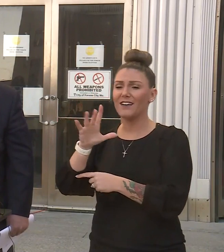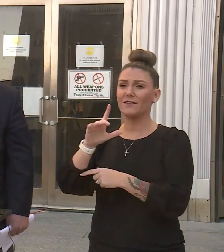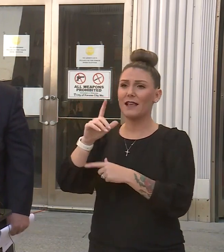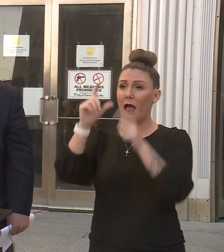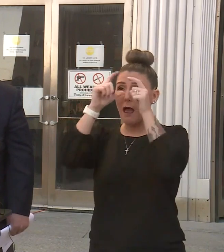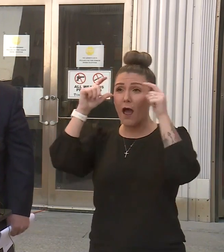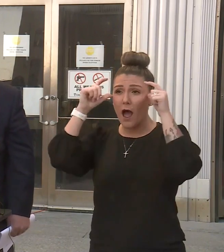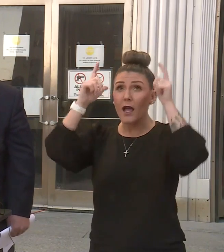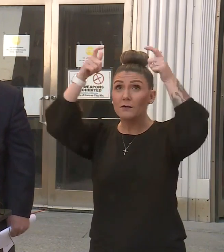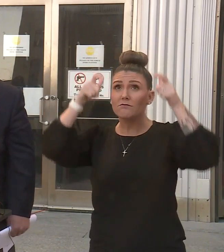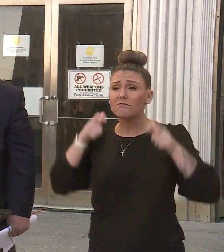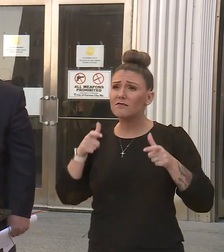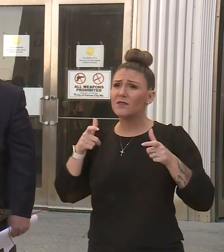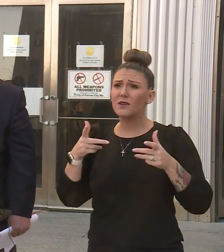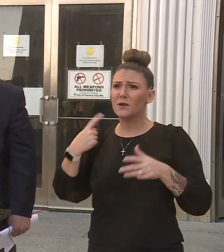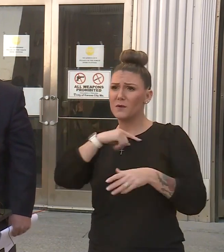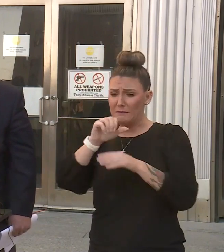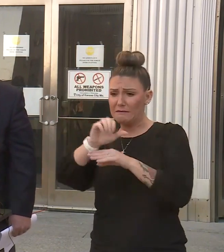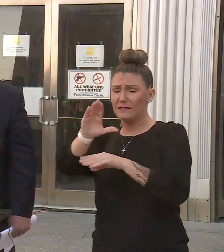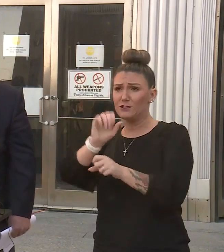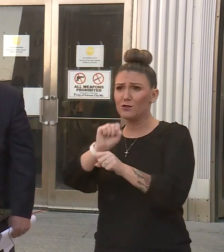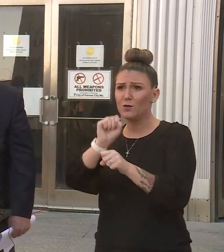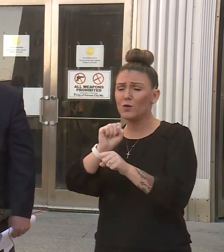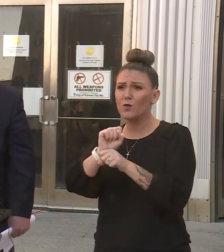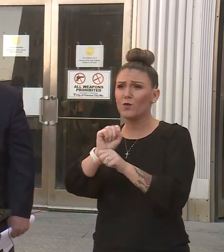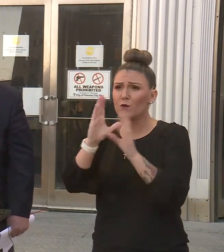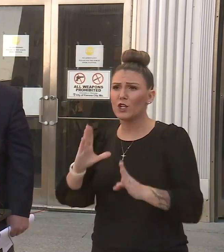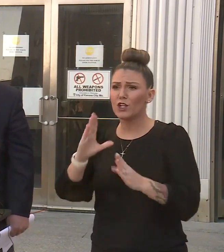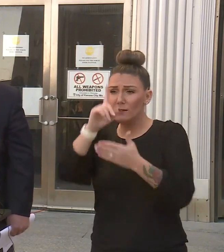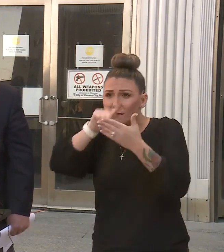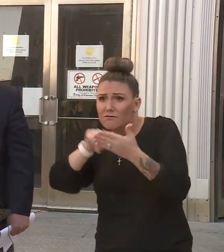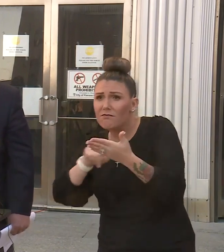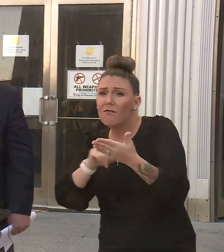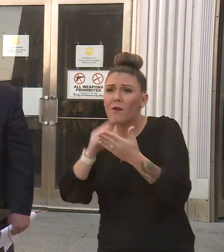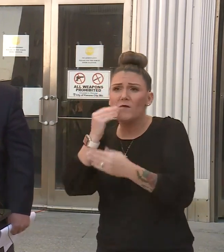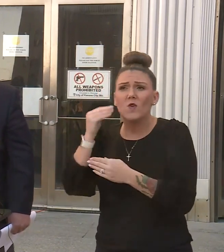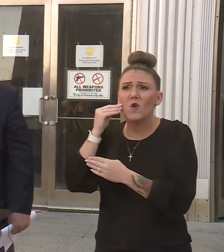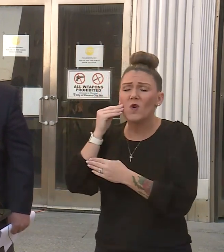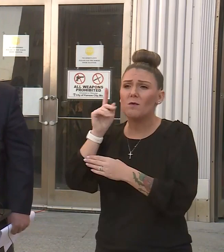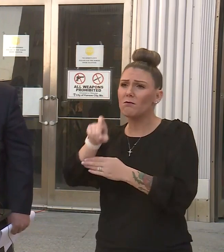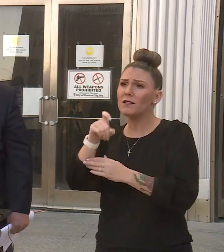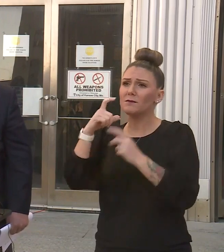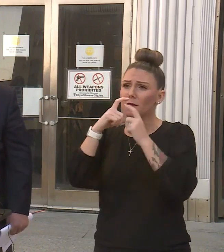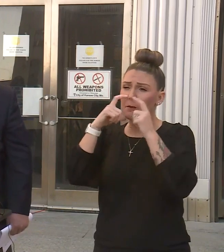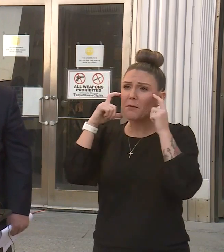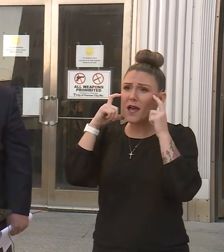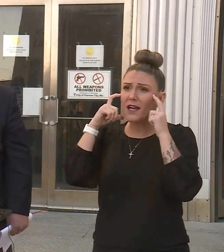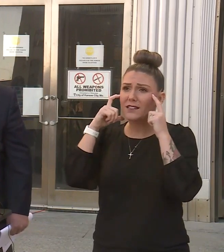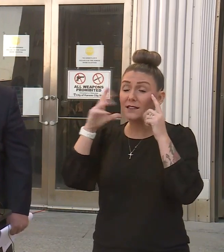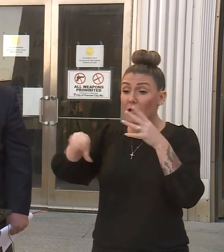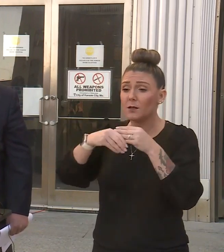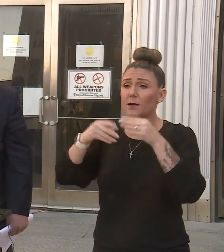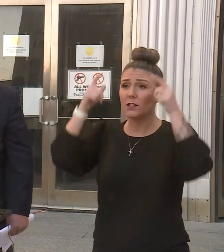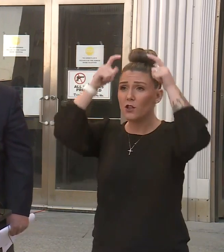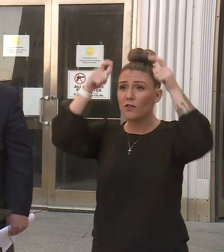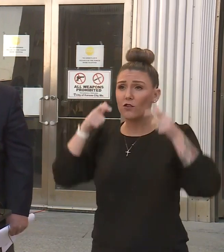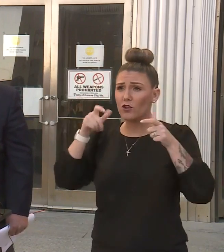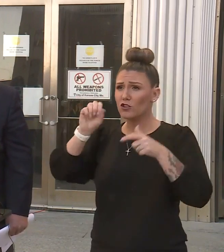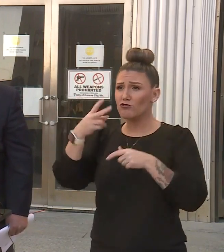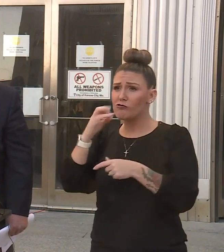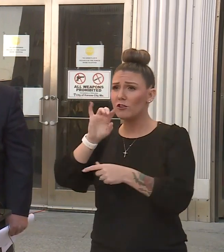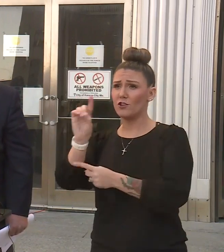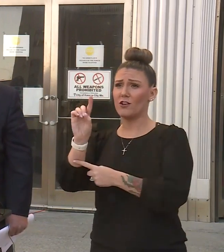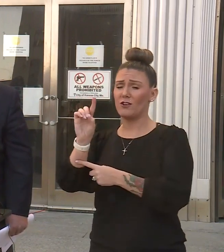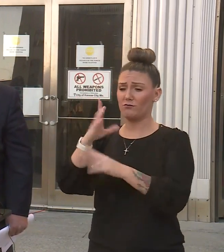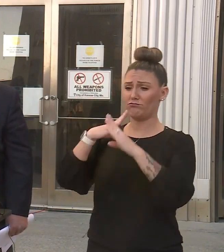shields. We send our workers out to inspect homes, they have to wear a mask plus a face shield to adequately